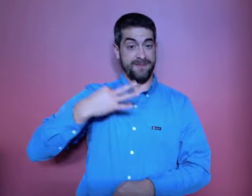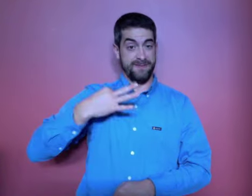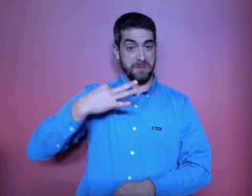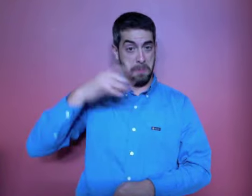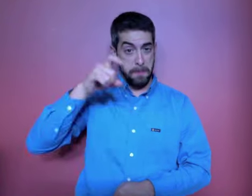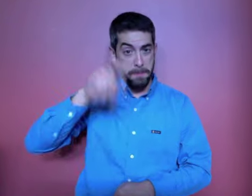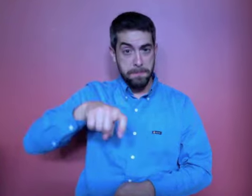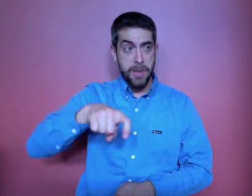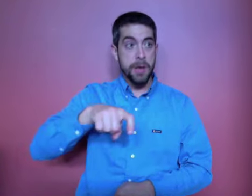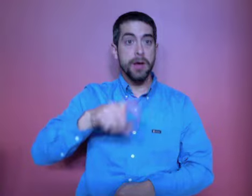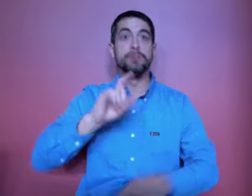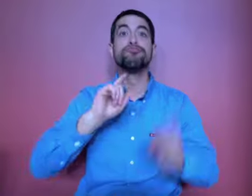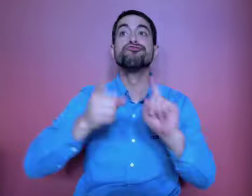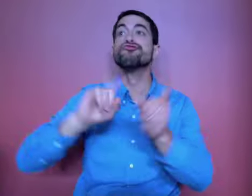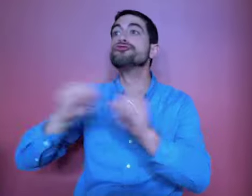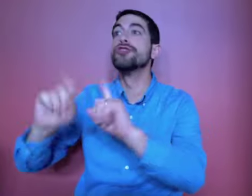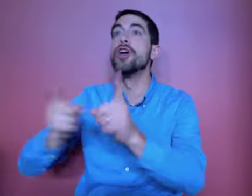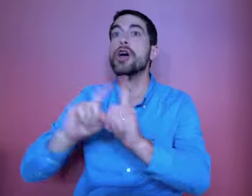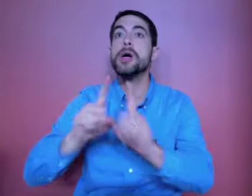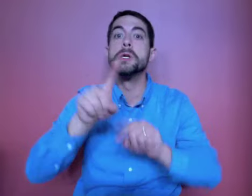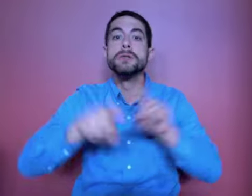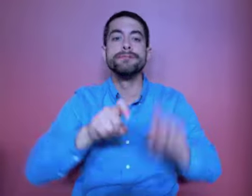There is no interaction needed.